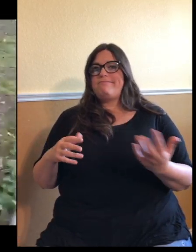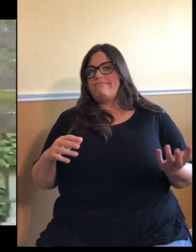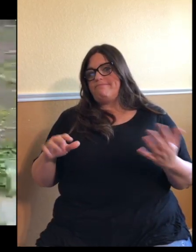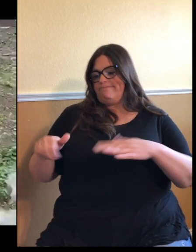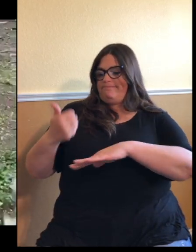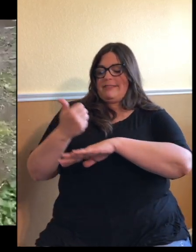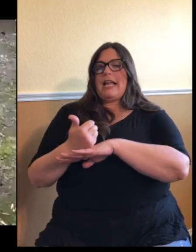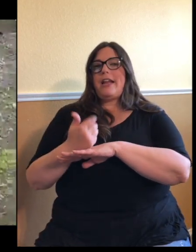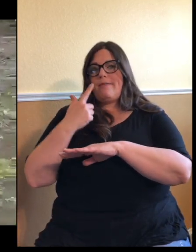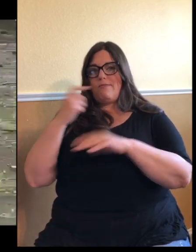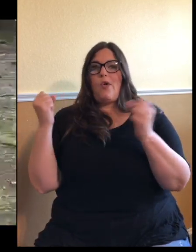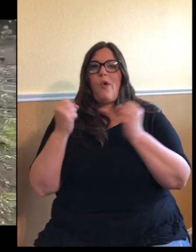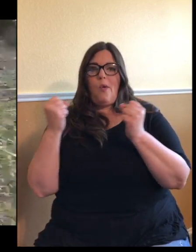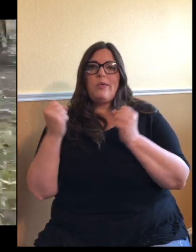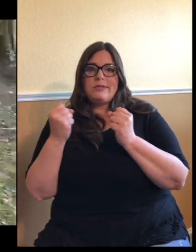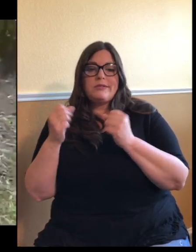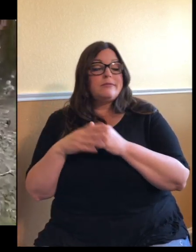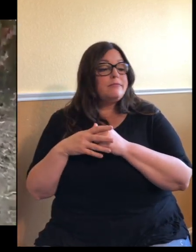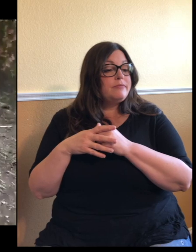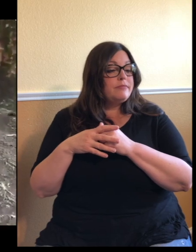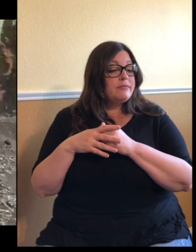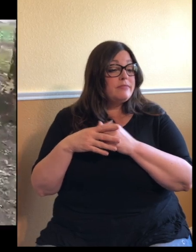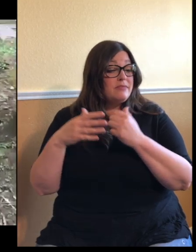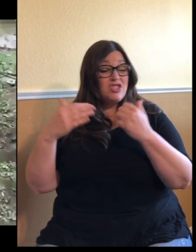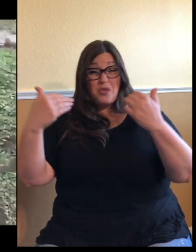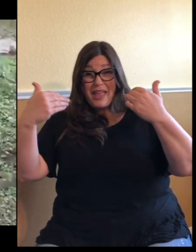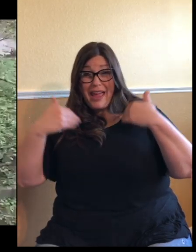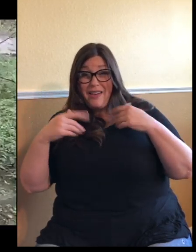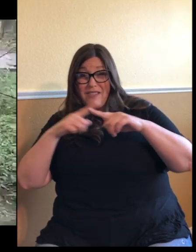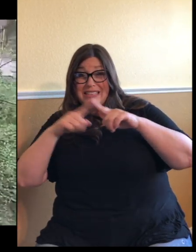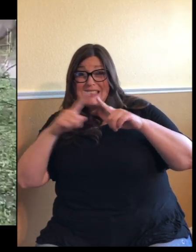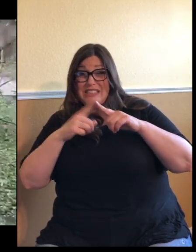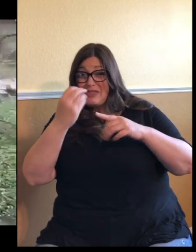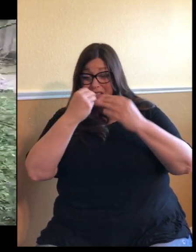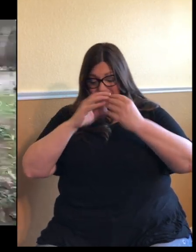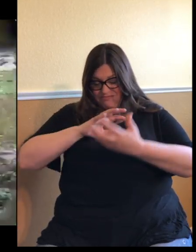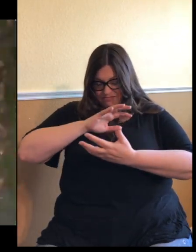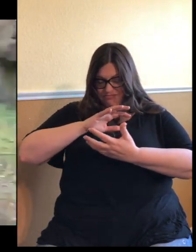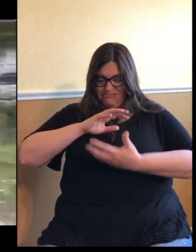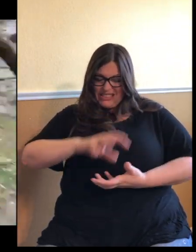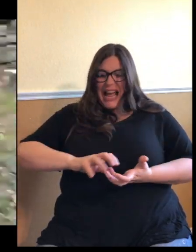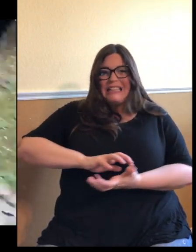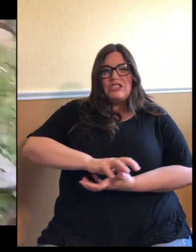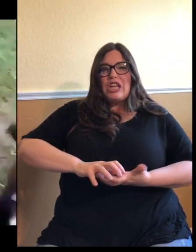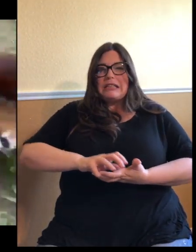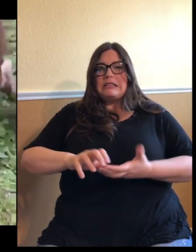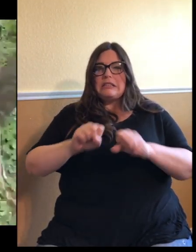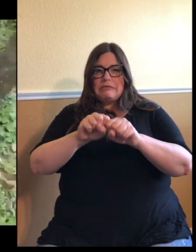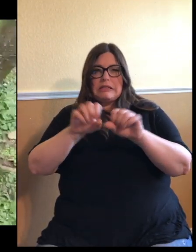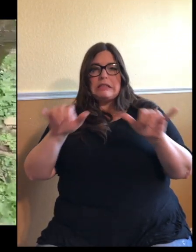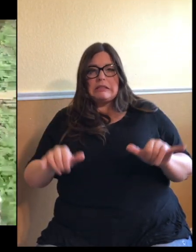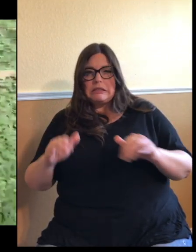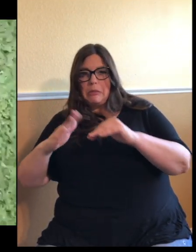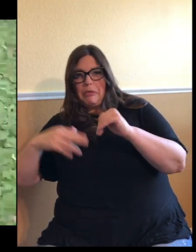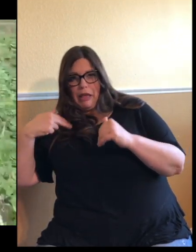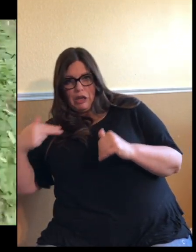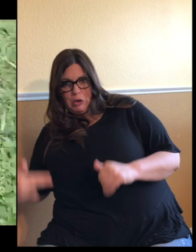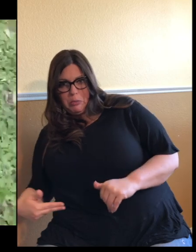Do they have a, a different digestive system than humans? Uh, technically, yes. We're technically